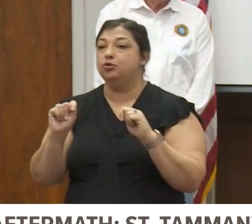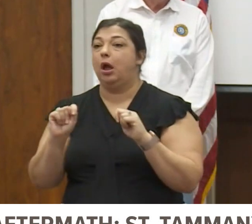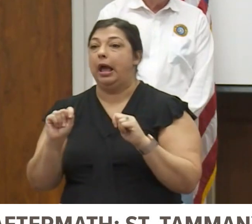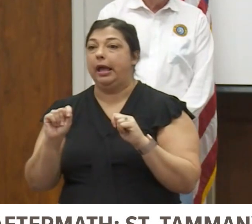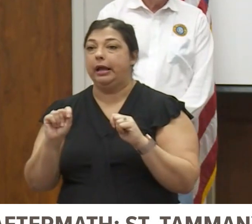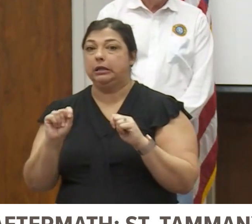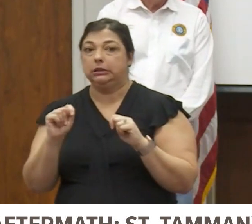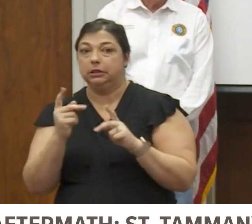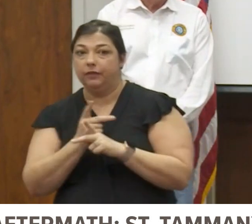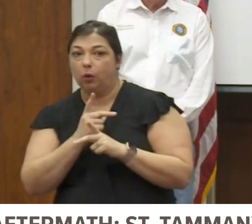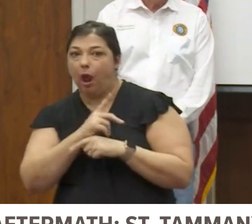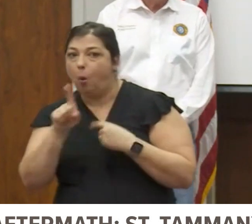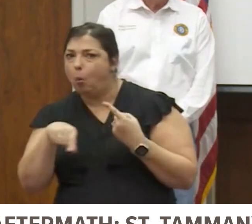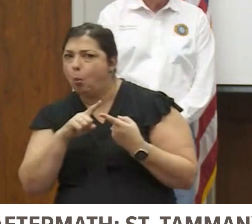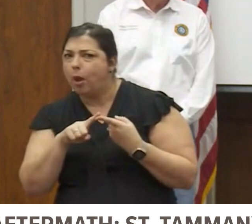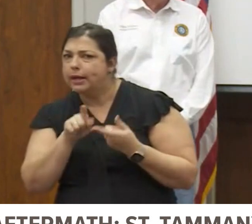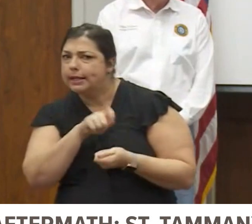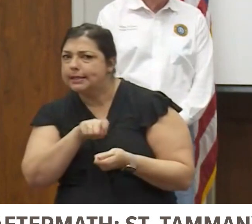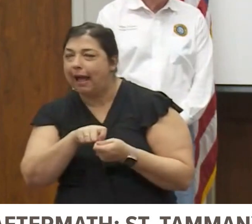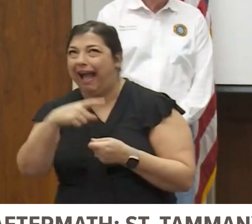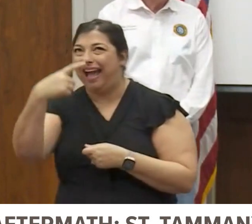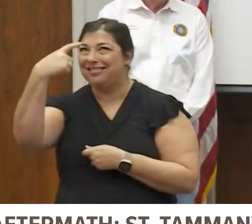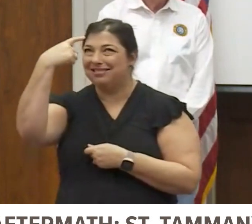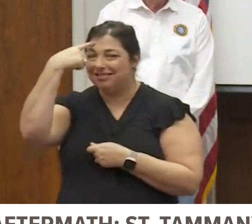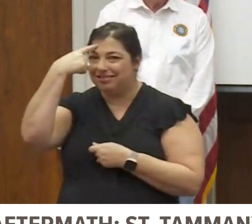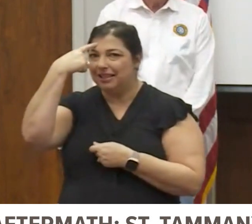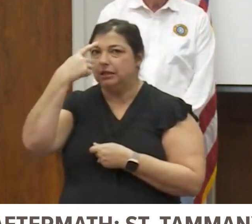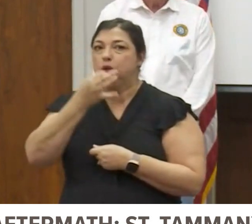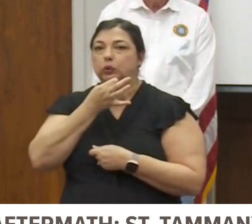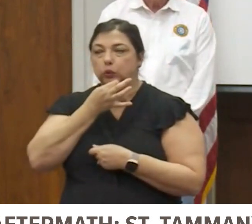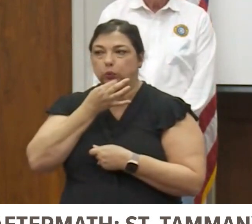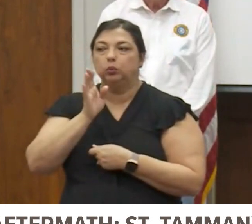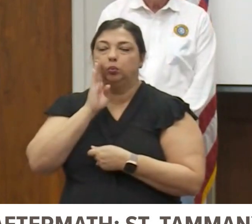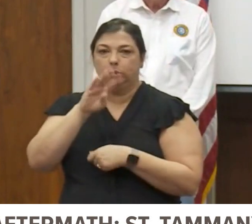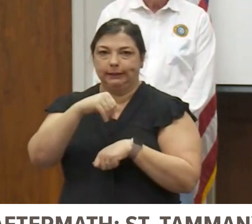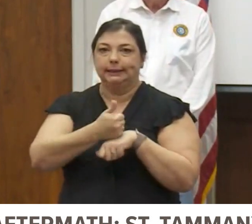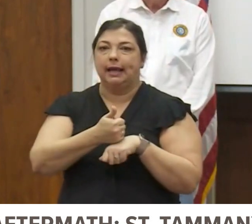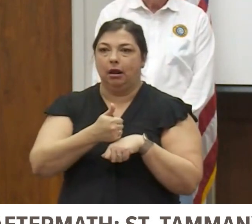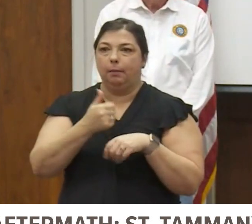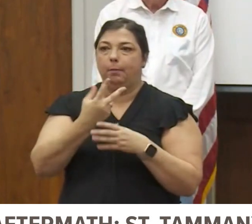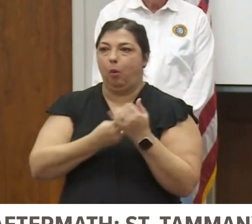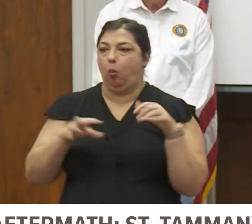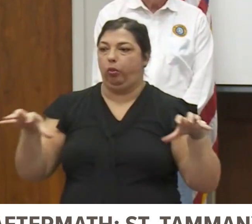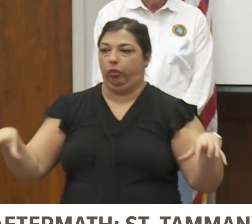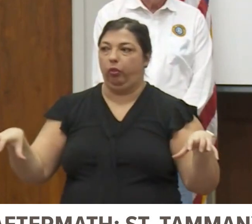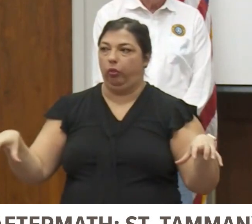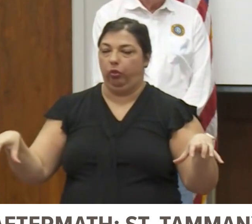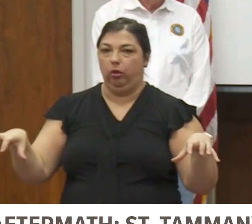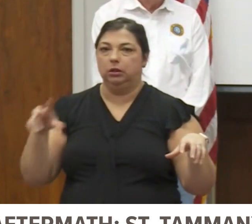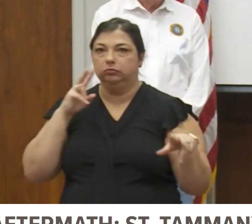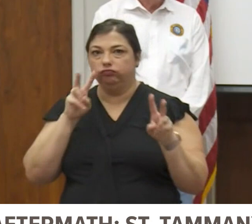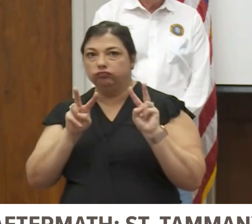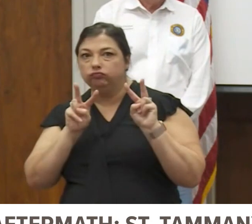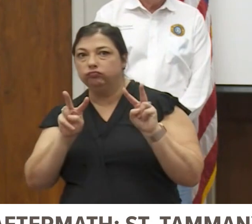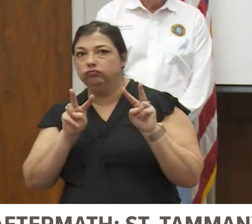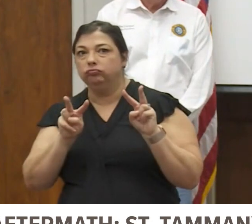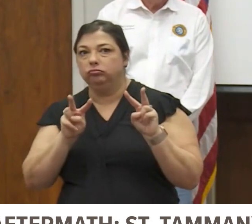on exactly when that's going to happen. I think that's going to happen pretty soon here. So continue to stay